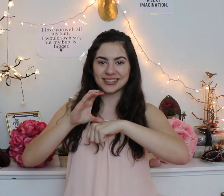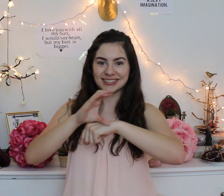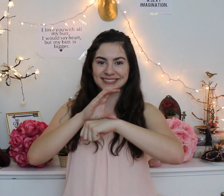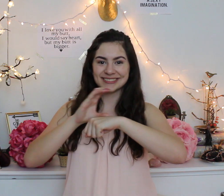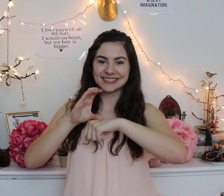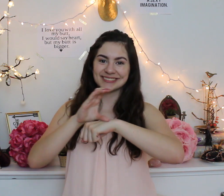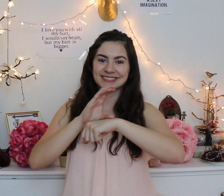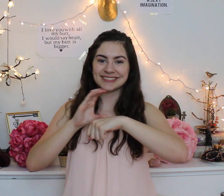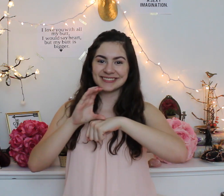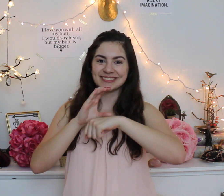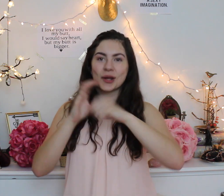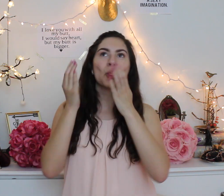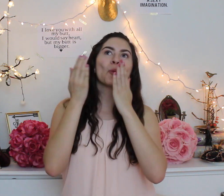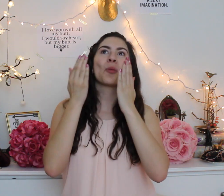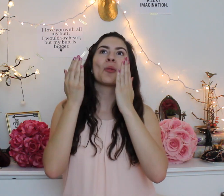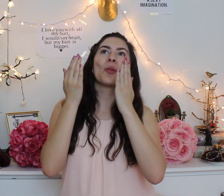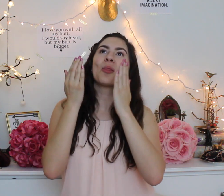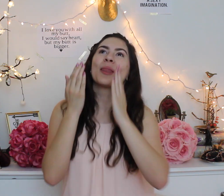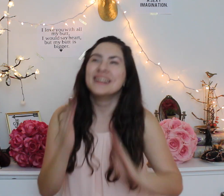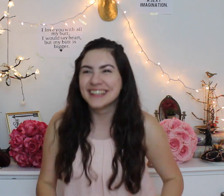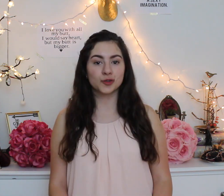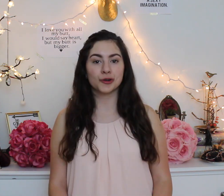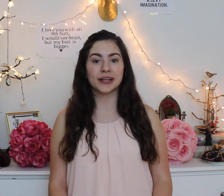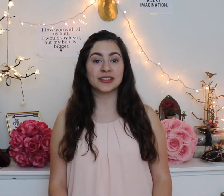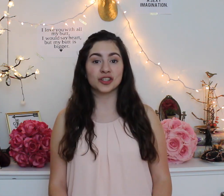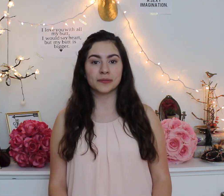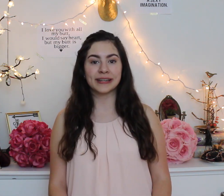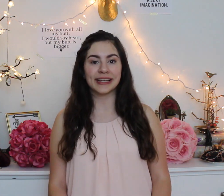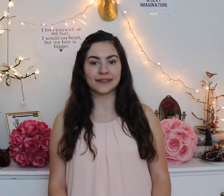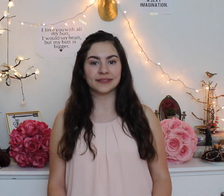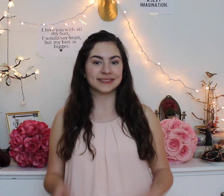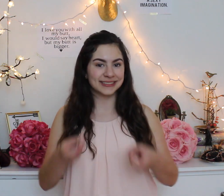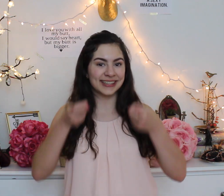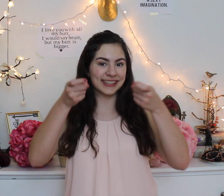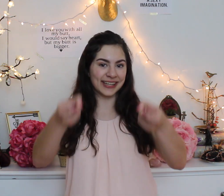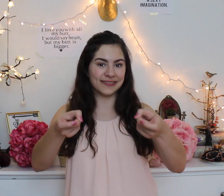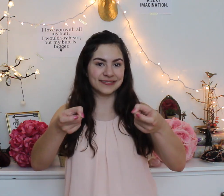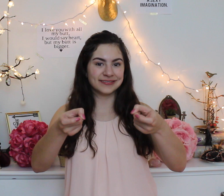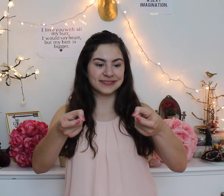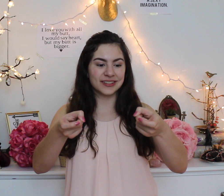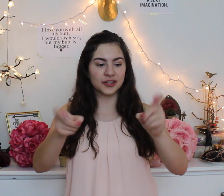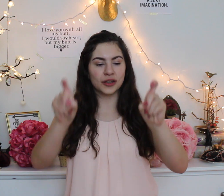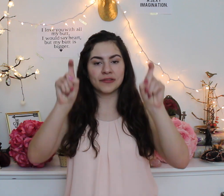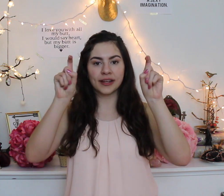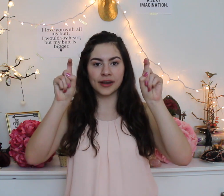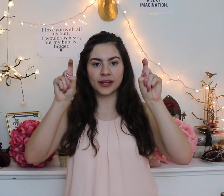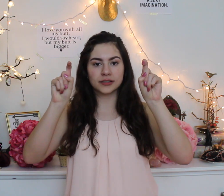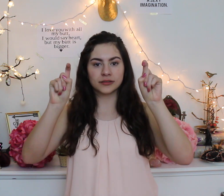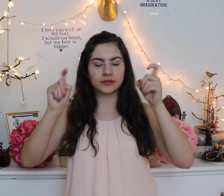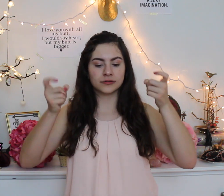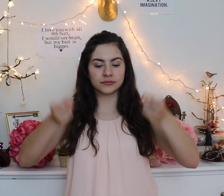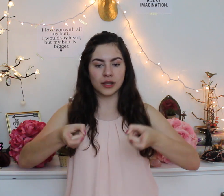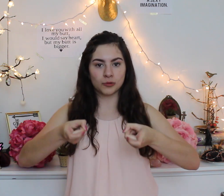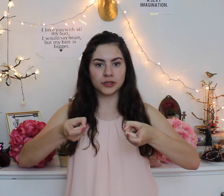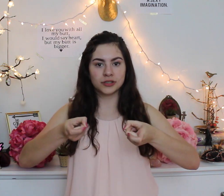next word is gonna be get get so you're have like an s that word